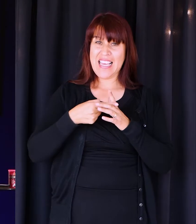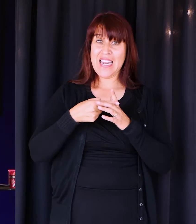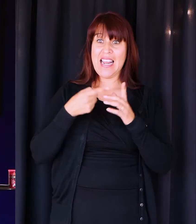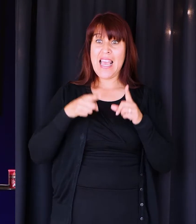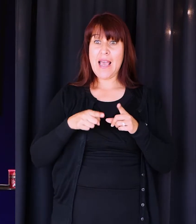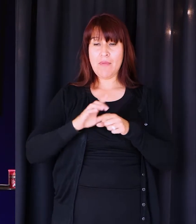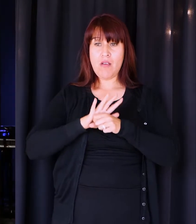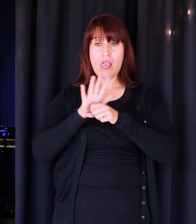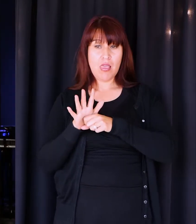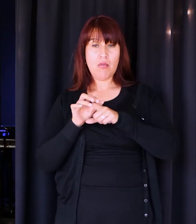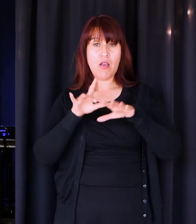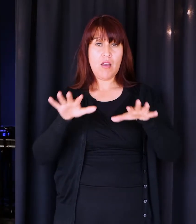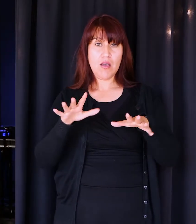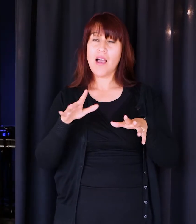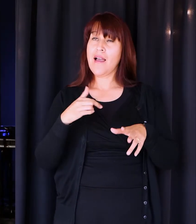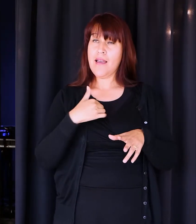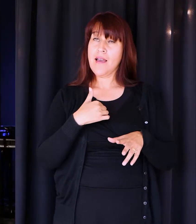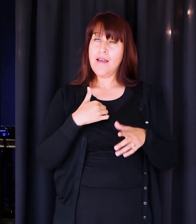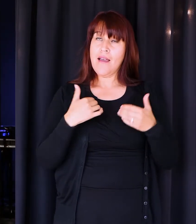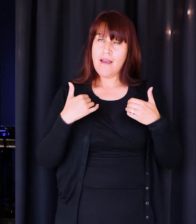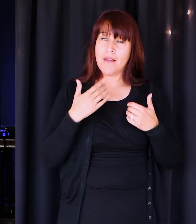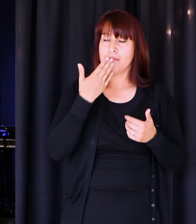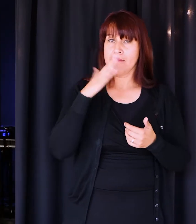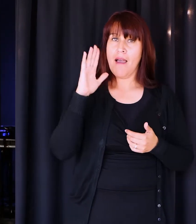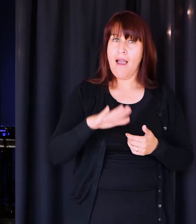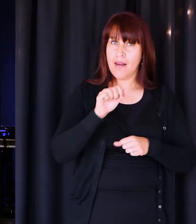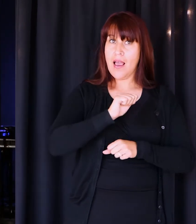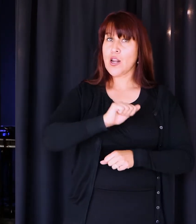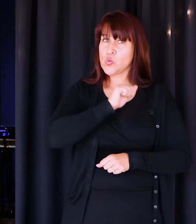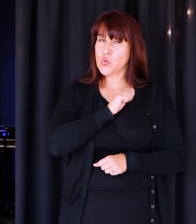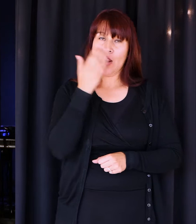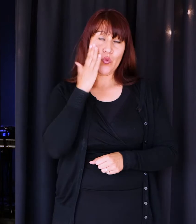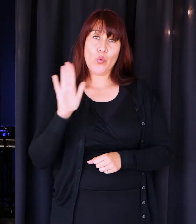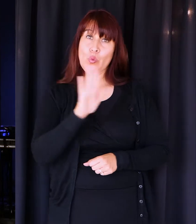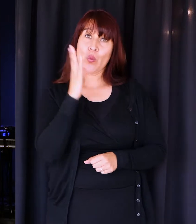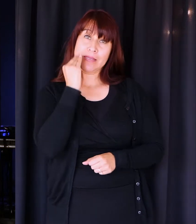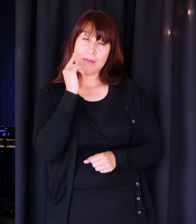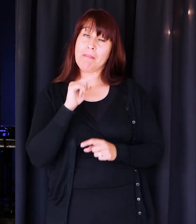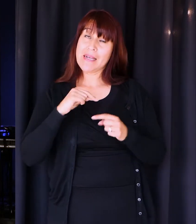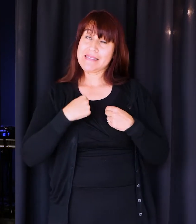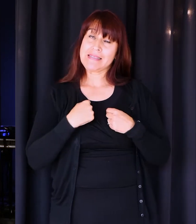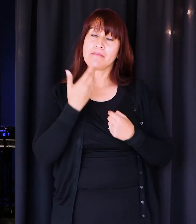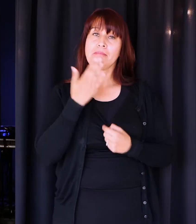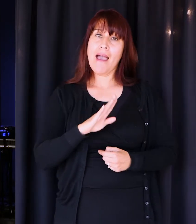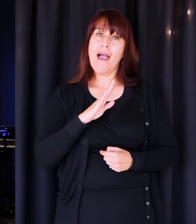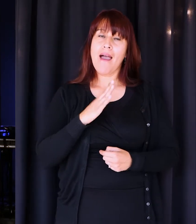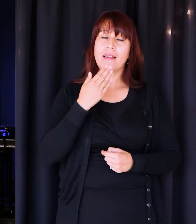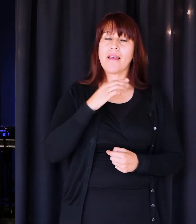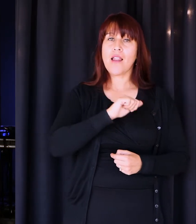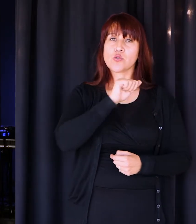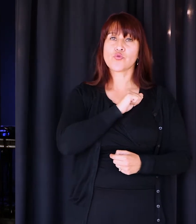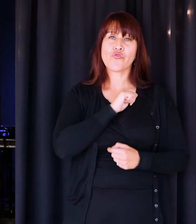crisis, I had a bad attitude. I don't know if any of you had a bad attitude, but I did. And the first